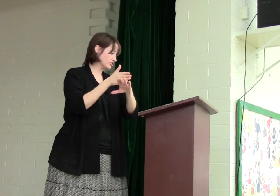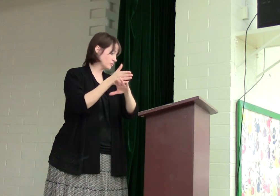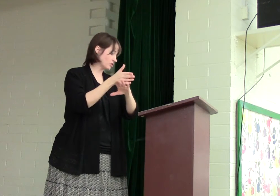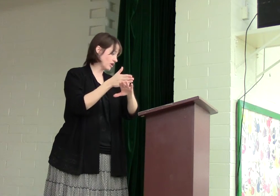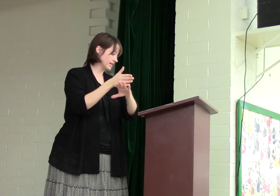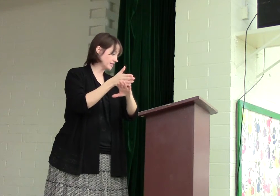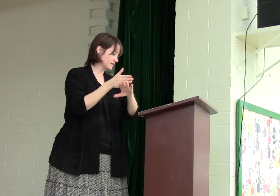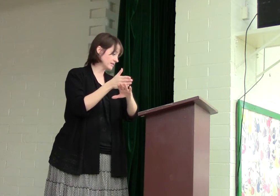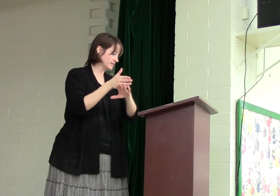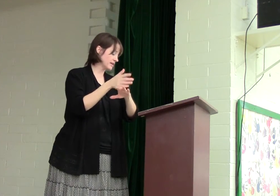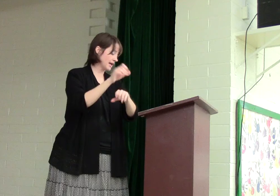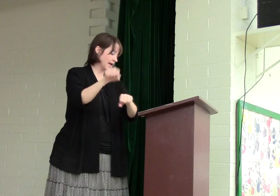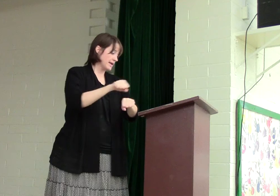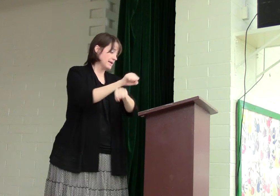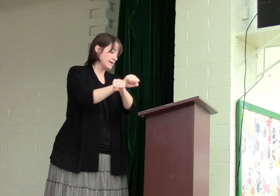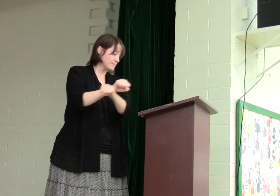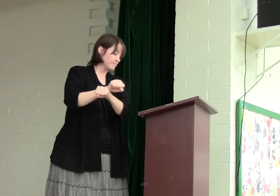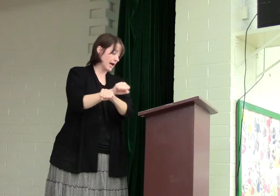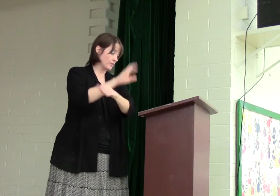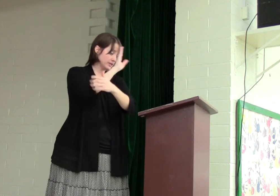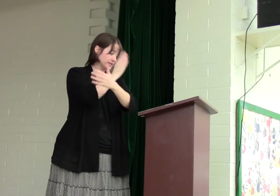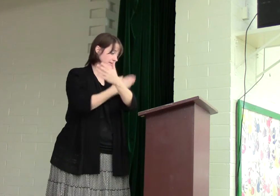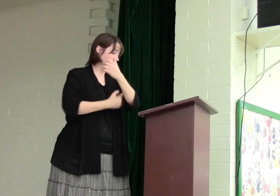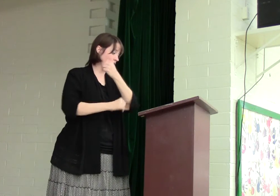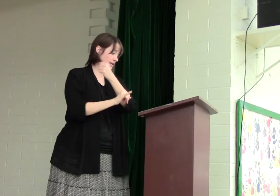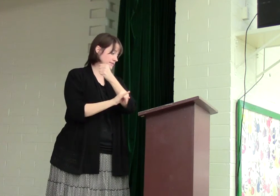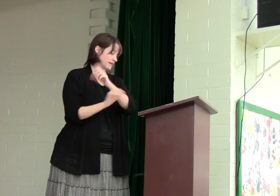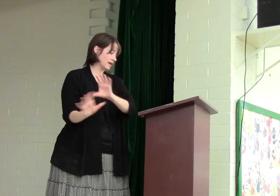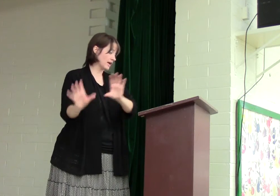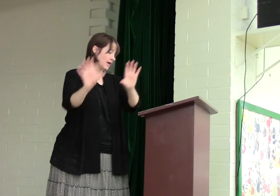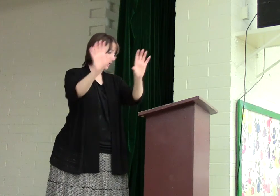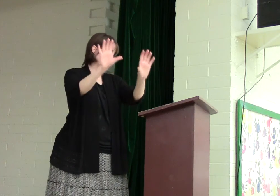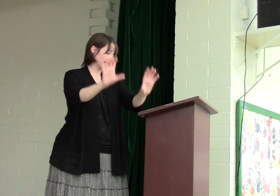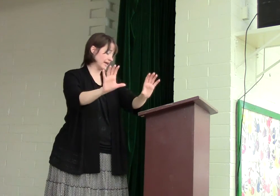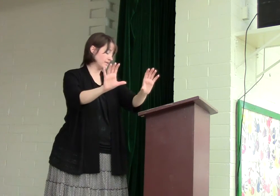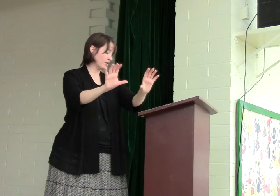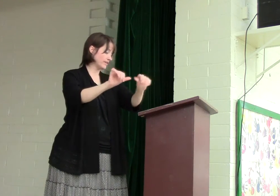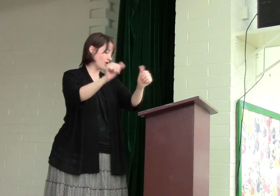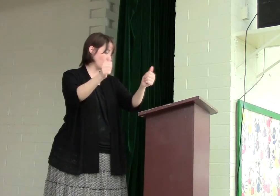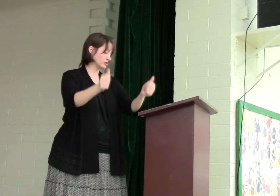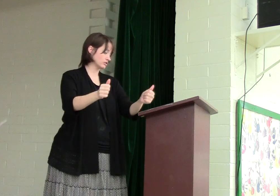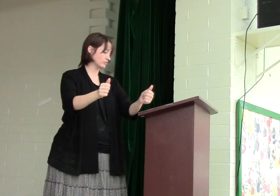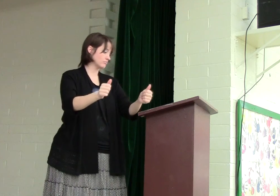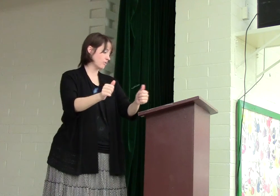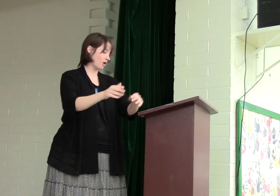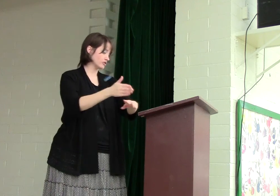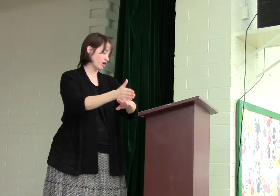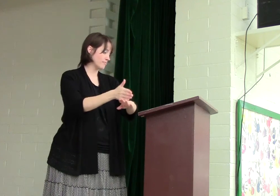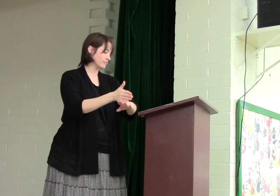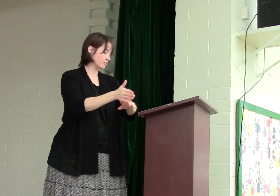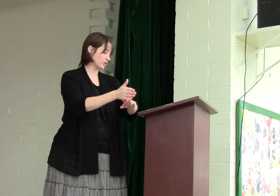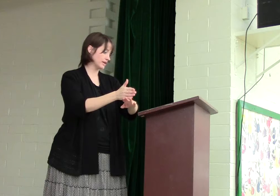the wood on him. He found his son Isaac and laid him on the altar on top of the wood.